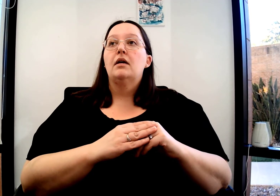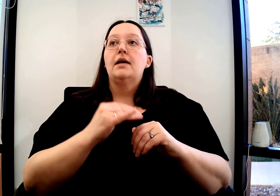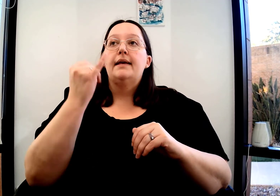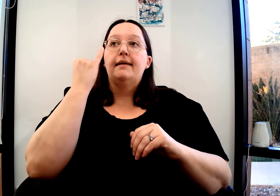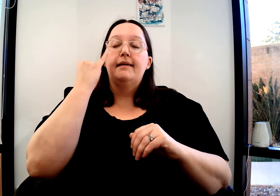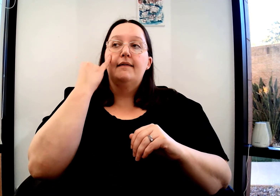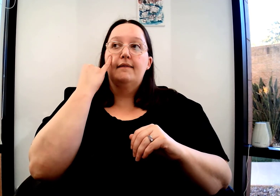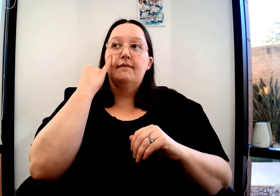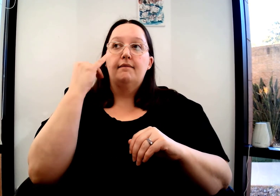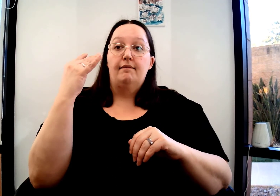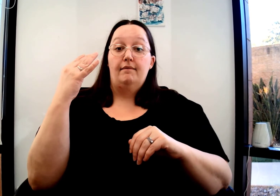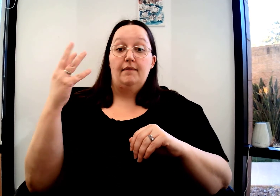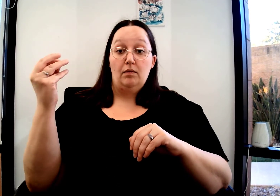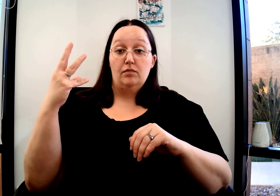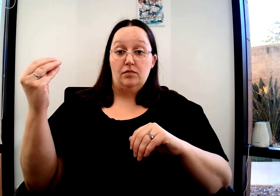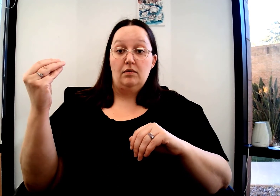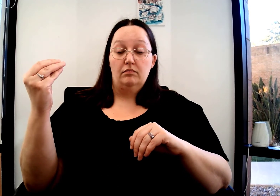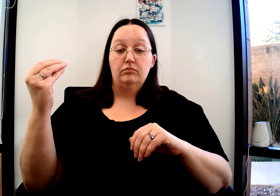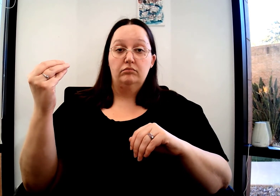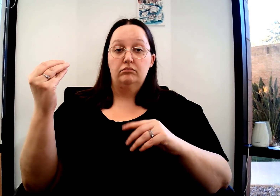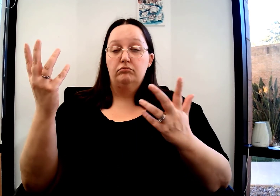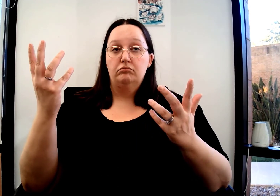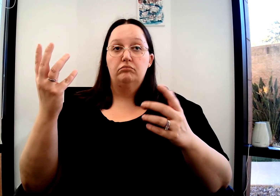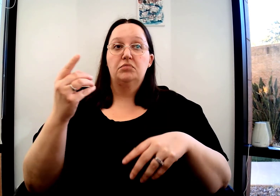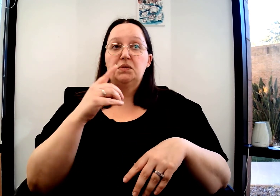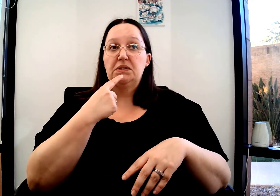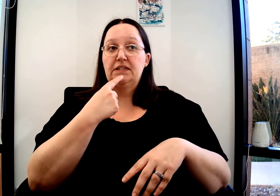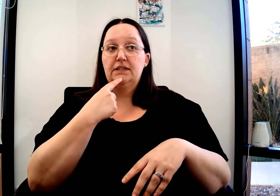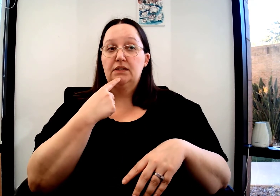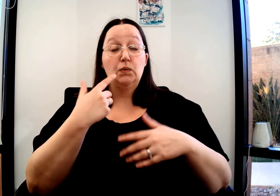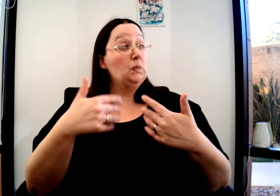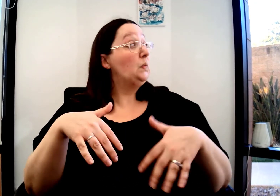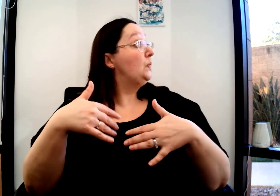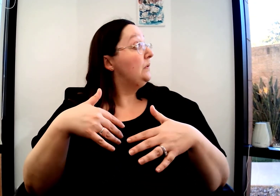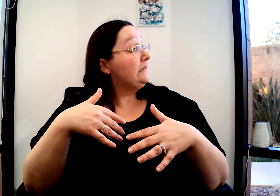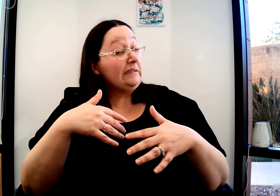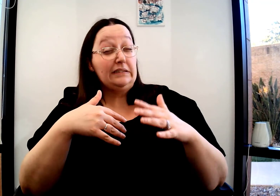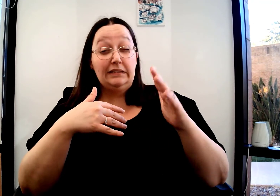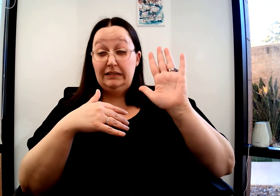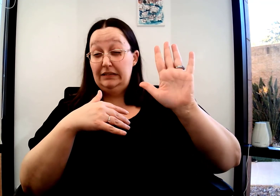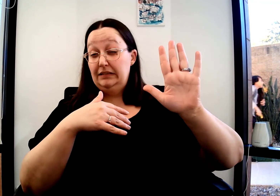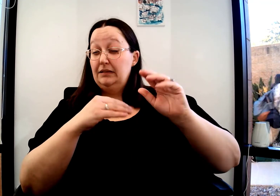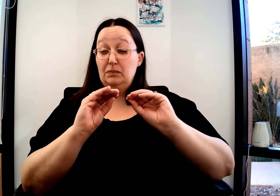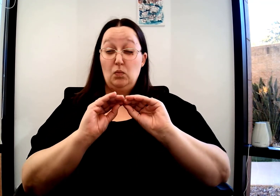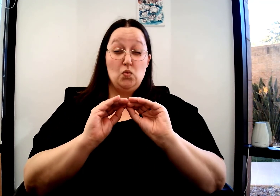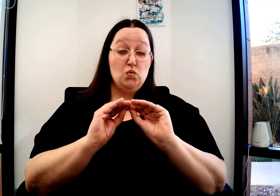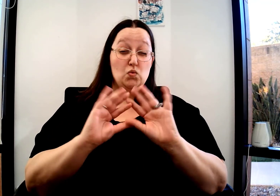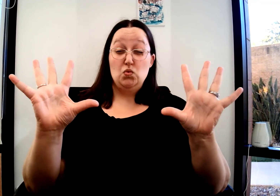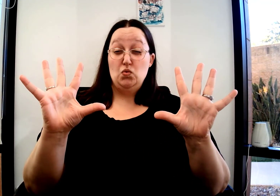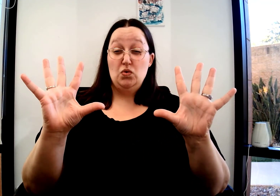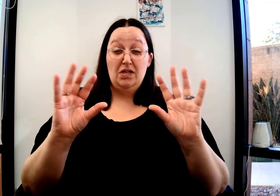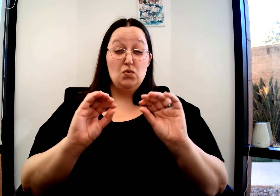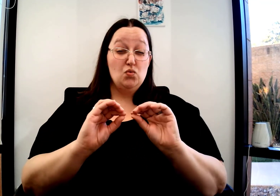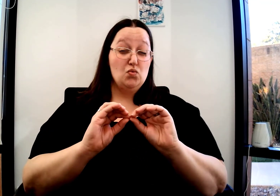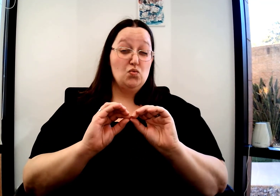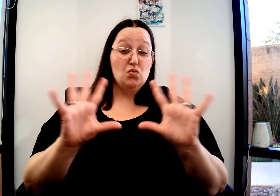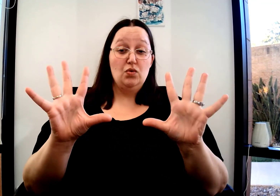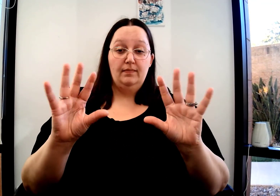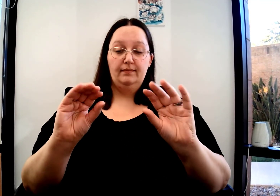Generally, this is used for that type of idea. If outside I wanted to say, whew, today, man, it is bright out